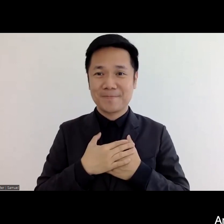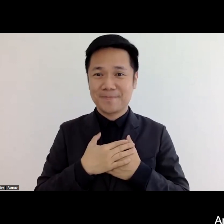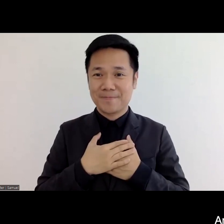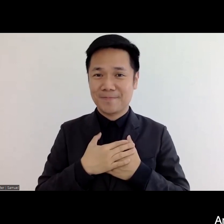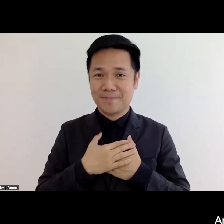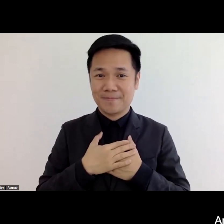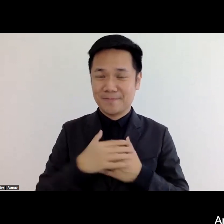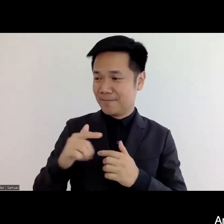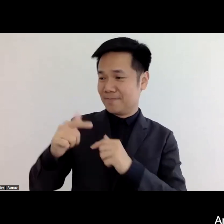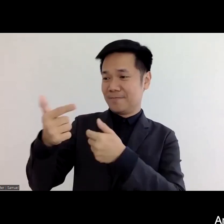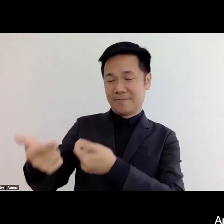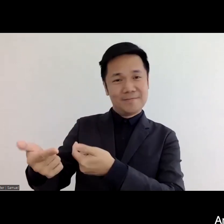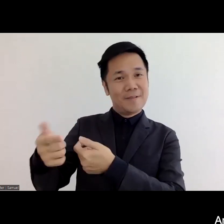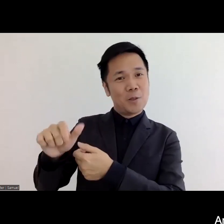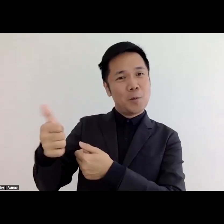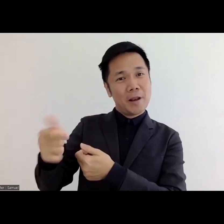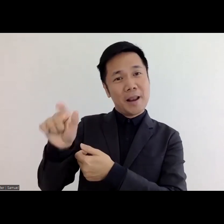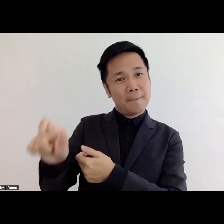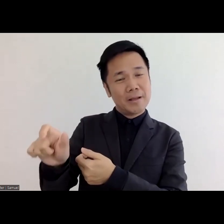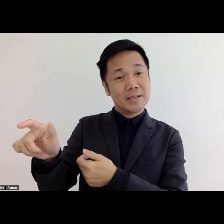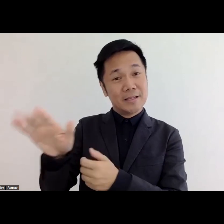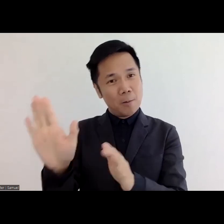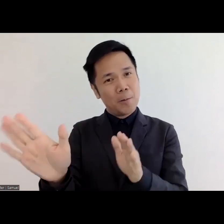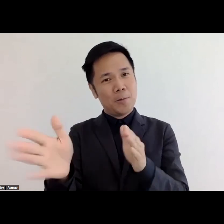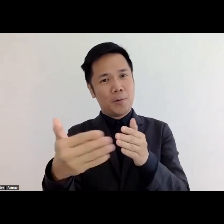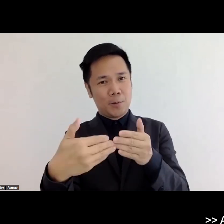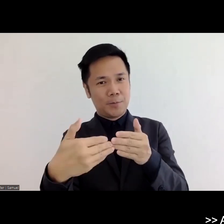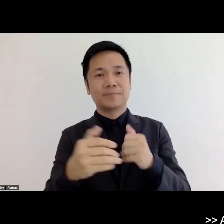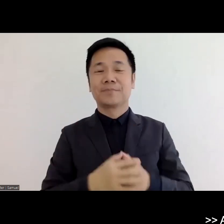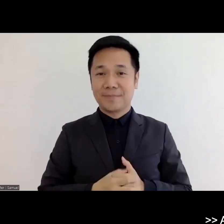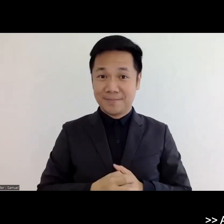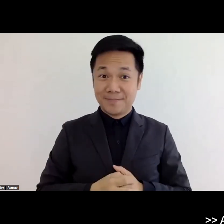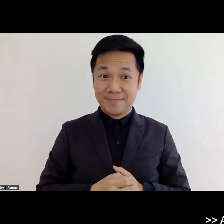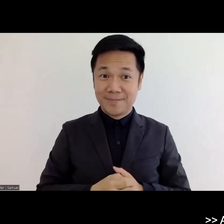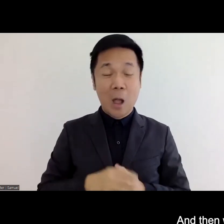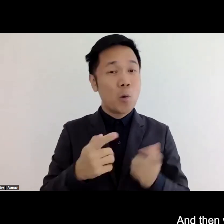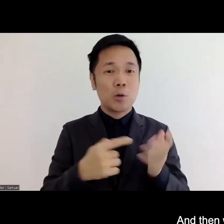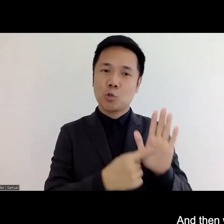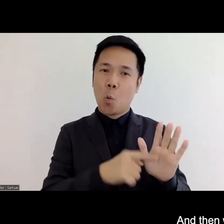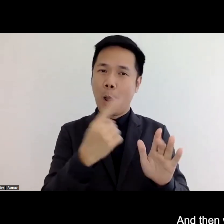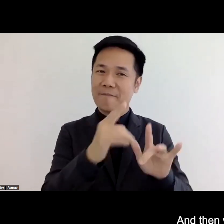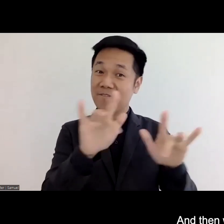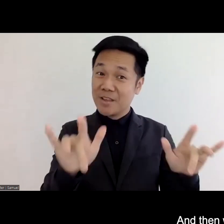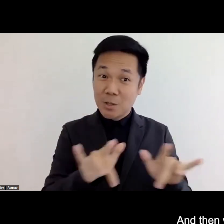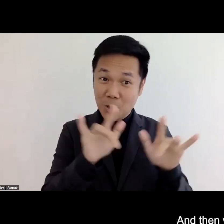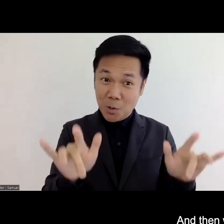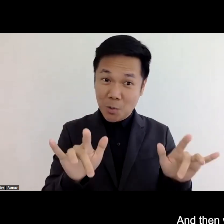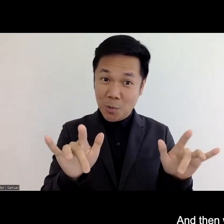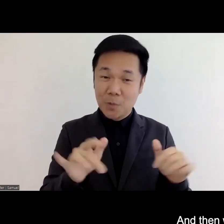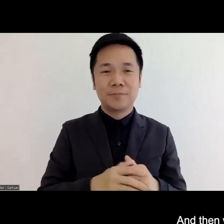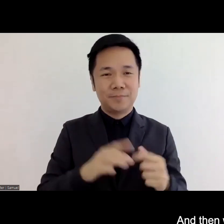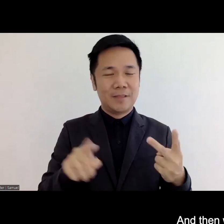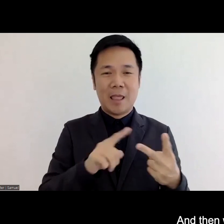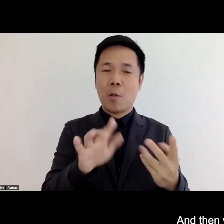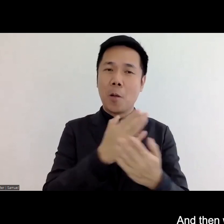to you and i think can conclude we'll just be showing the videos and then we will be taking a